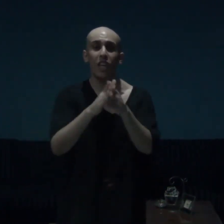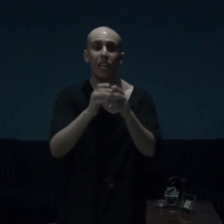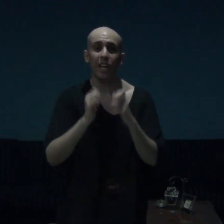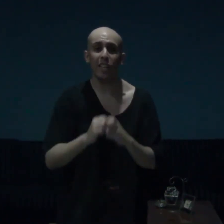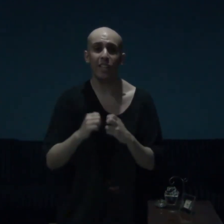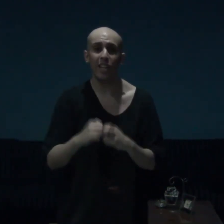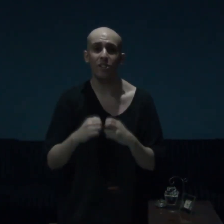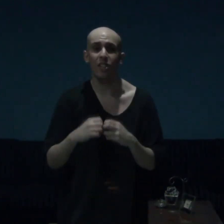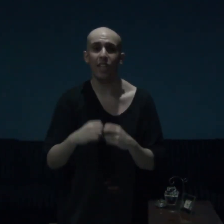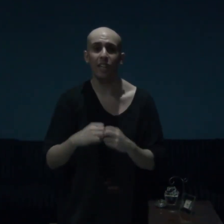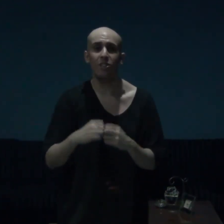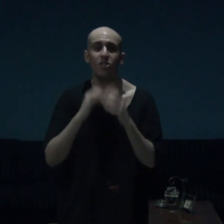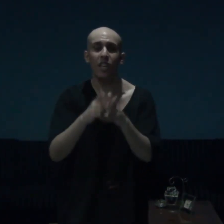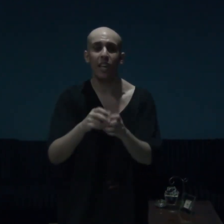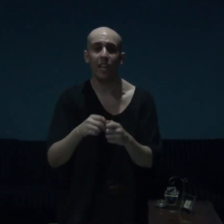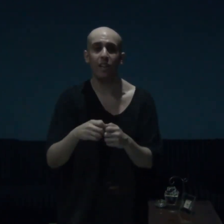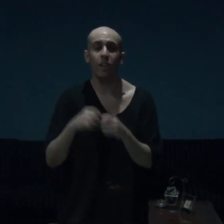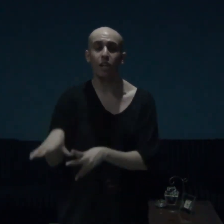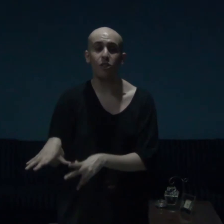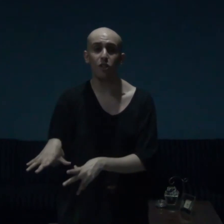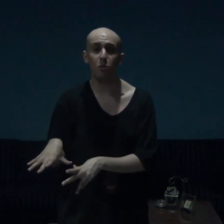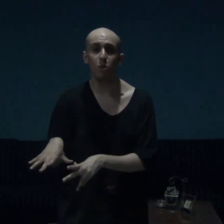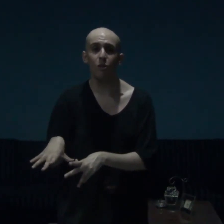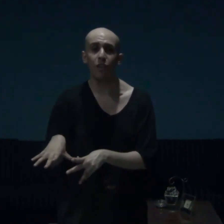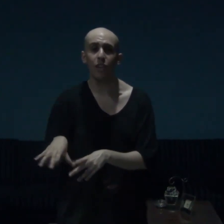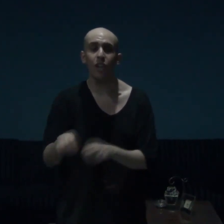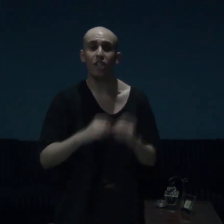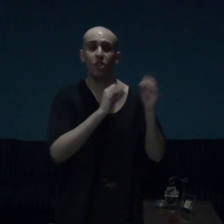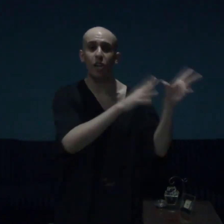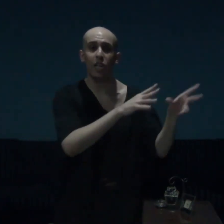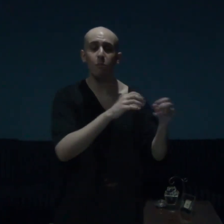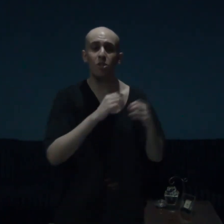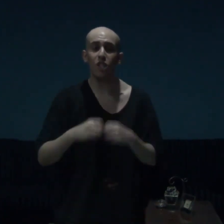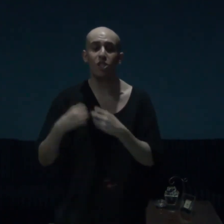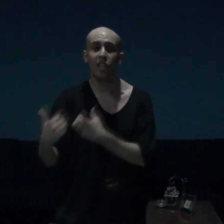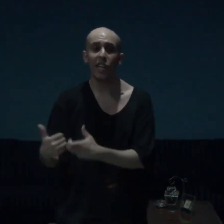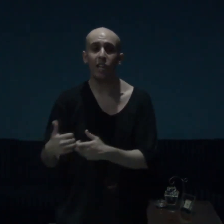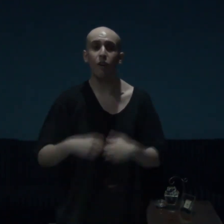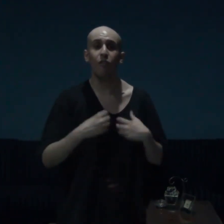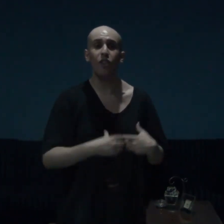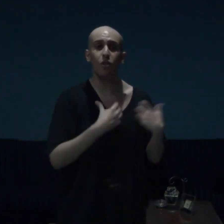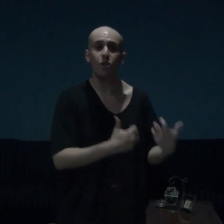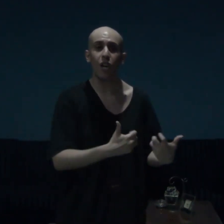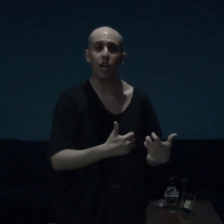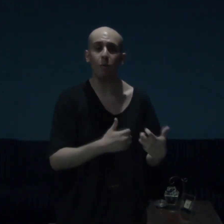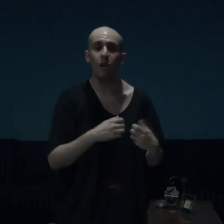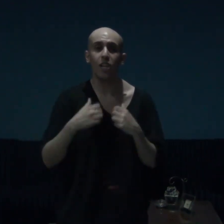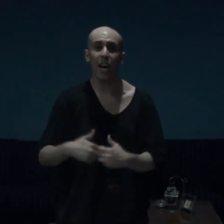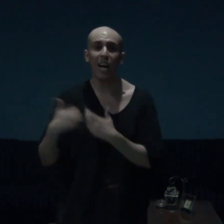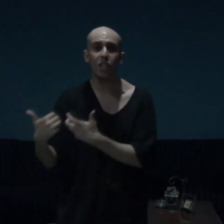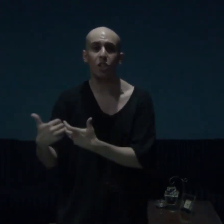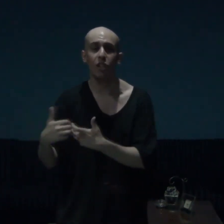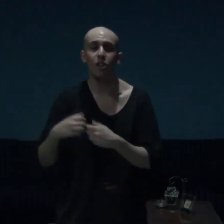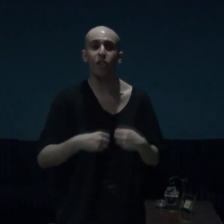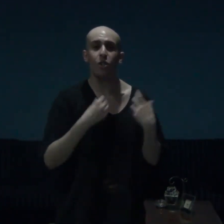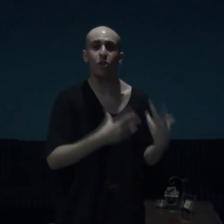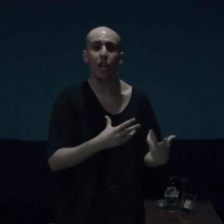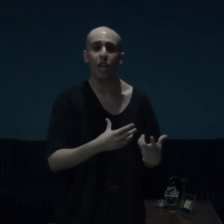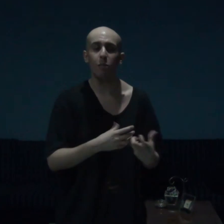they can, guys and gals, they can, and this movie, at times, is like a video game, an action video game,